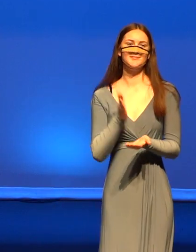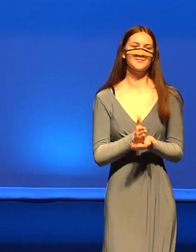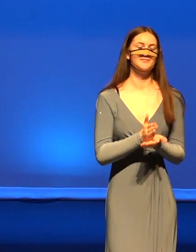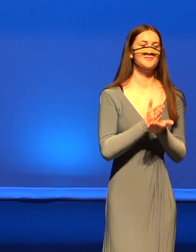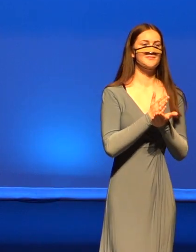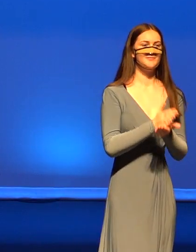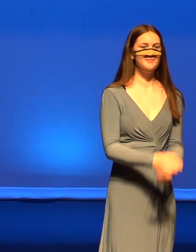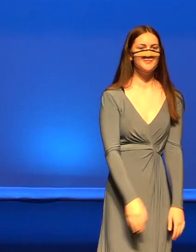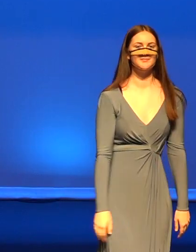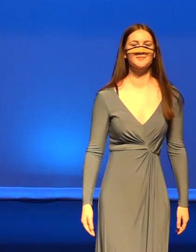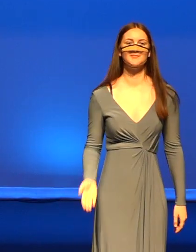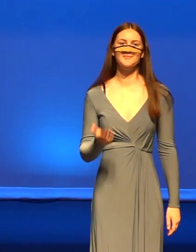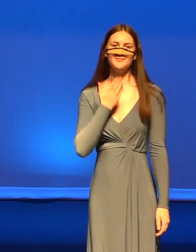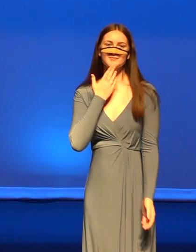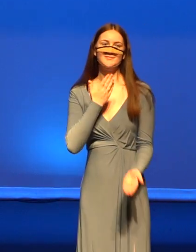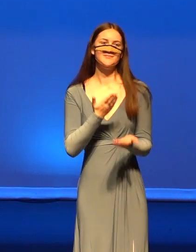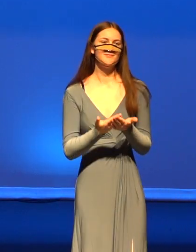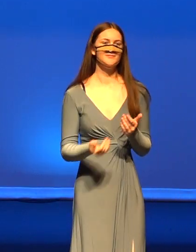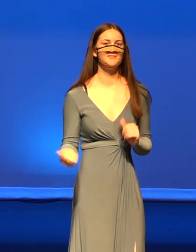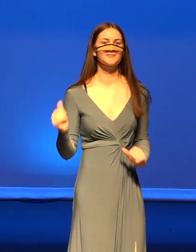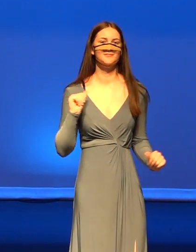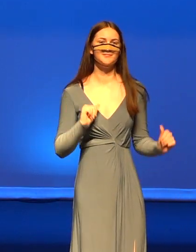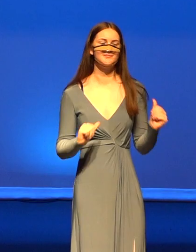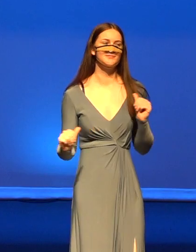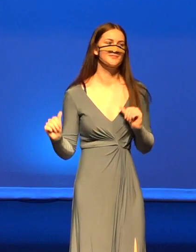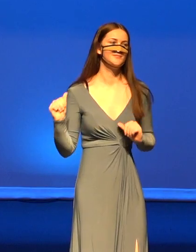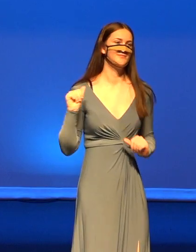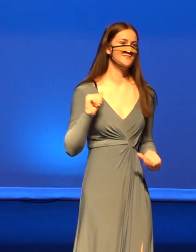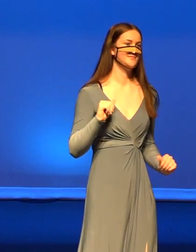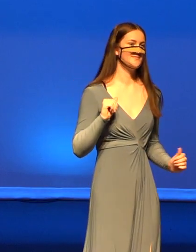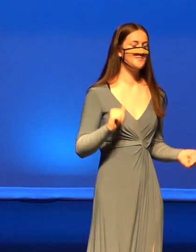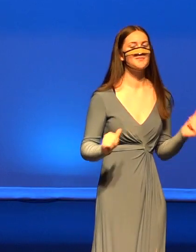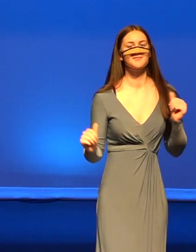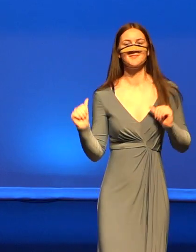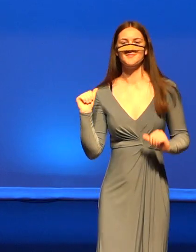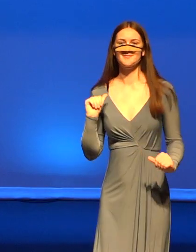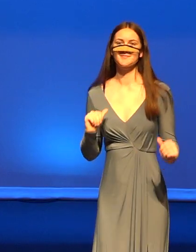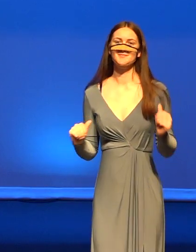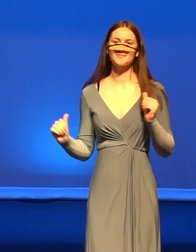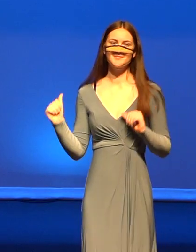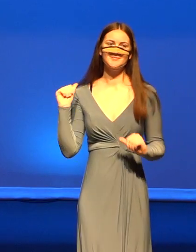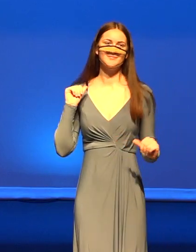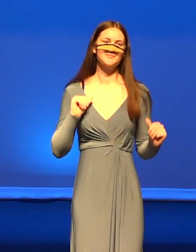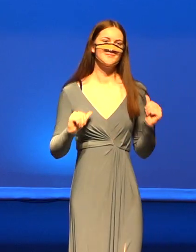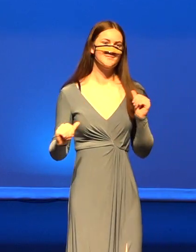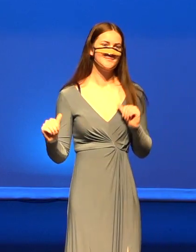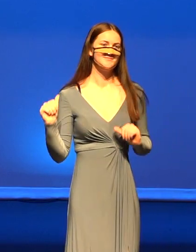closing. That was quite a show. Very entertaining.